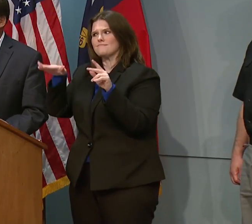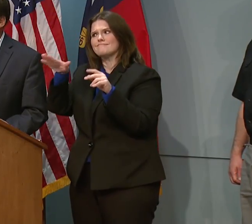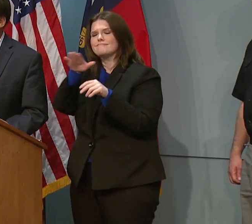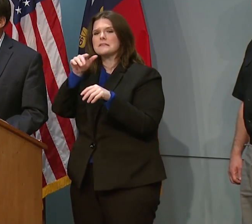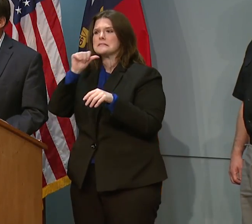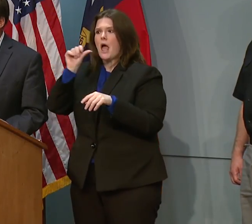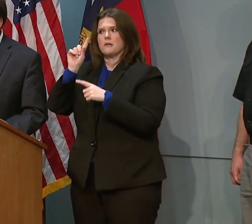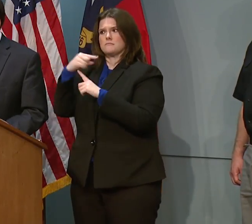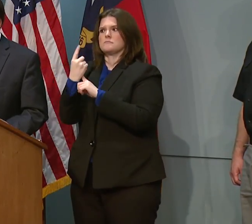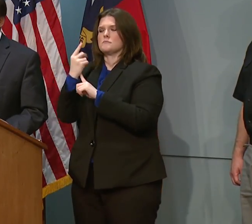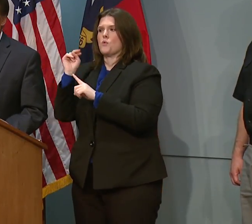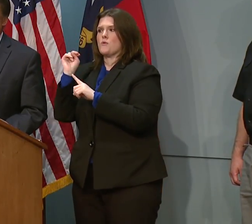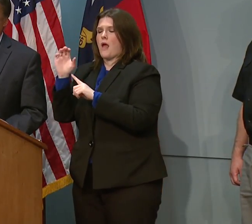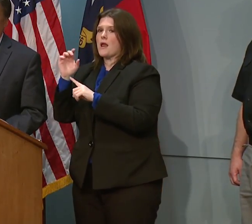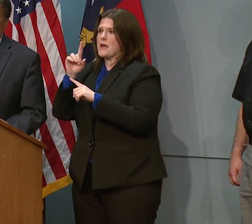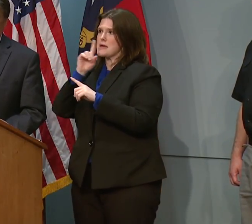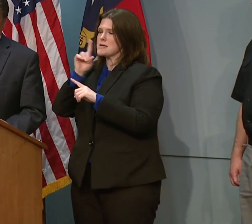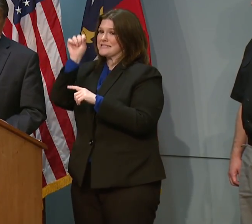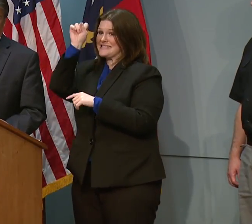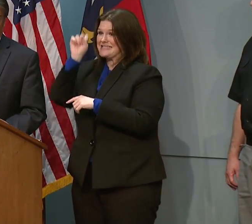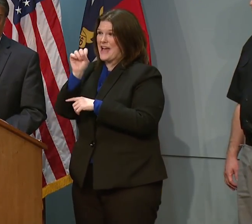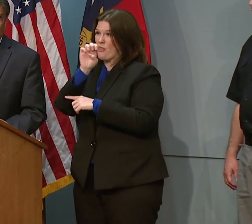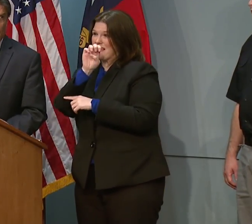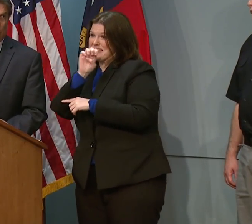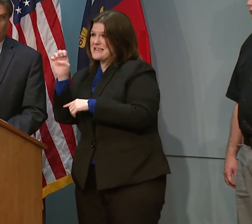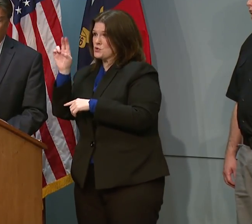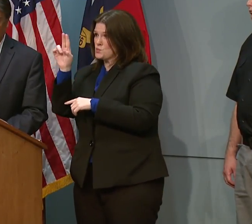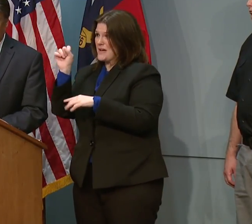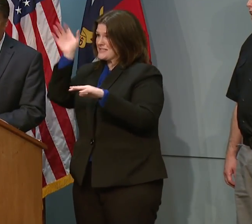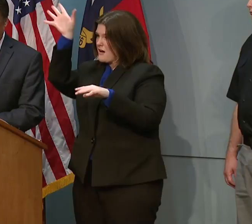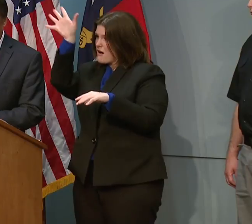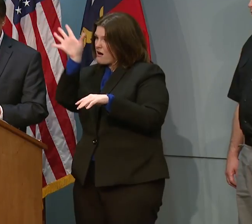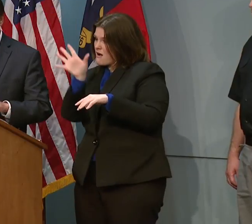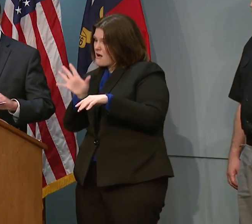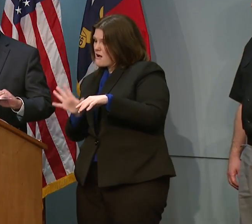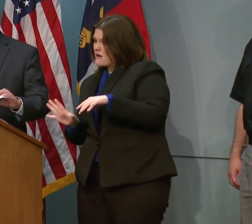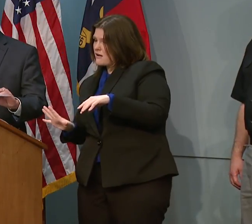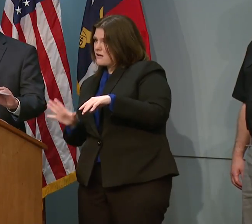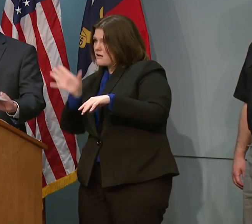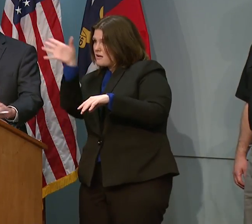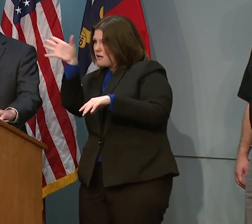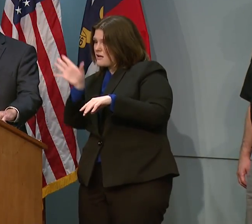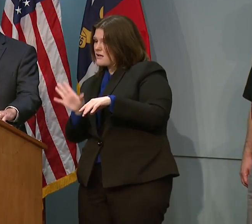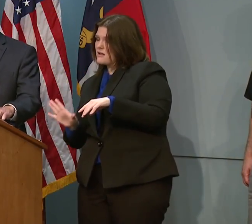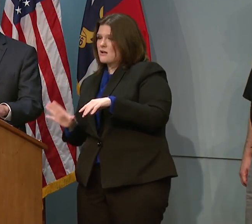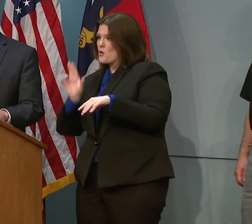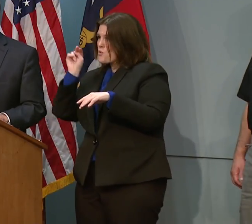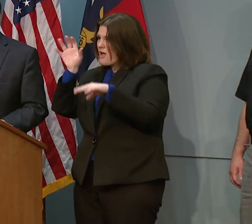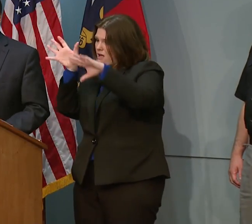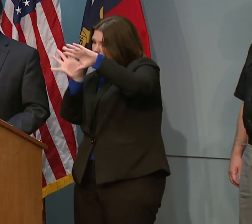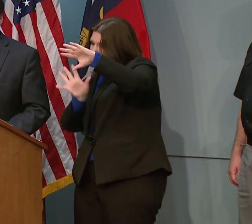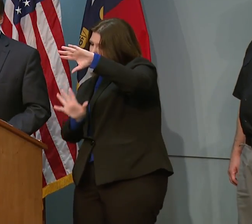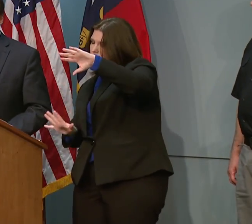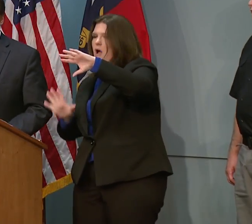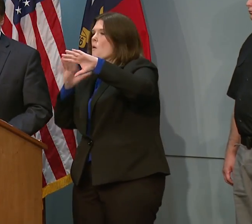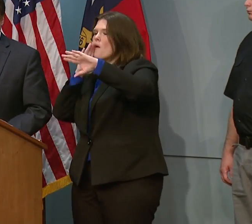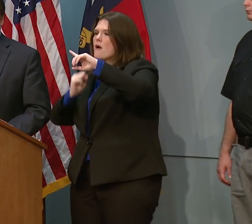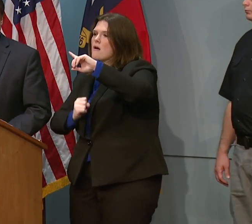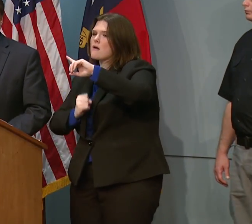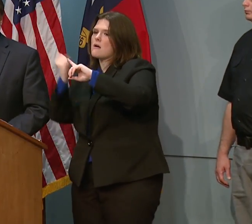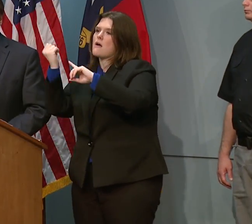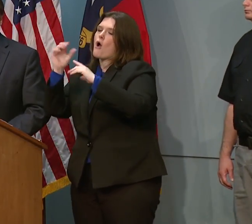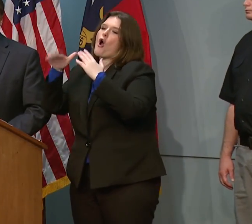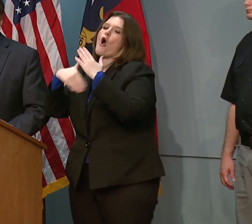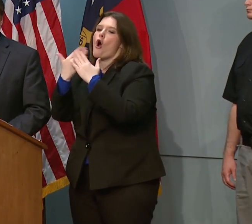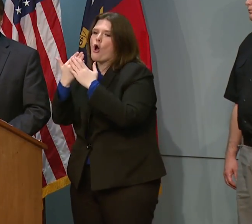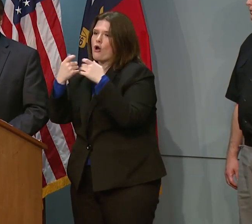just a North Carolina issue. This is a whole southeastern issue, which is, I'm sure, going to have a big impact on all the utilities,